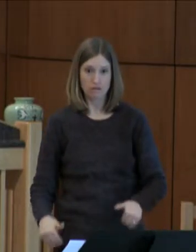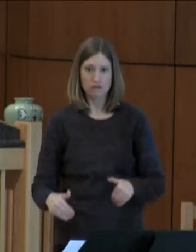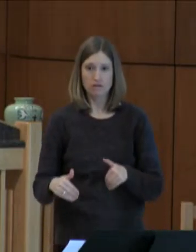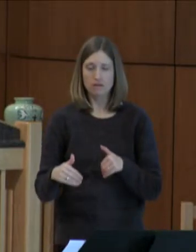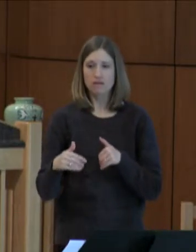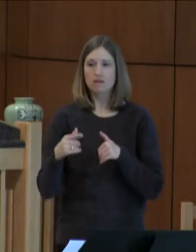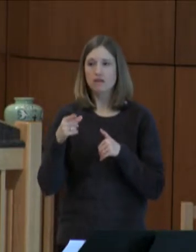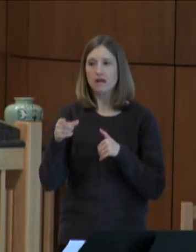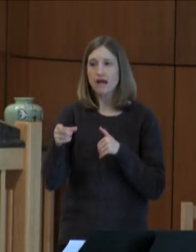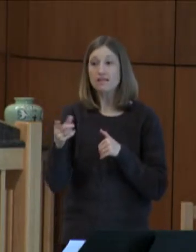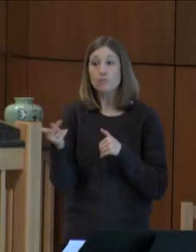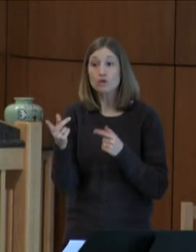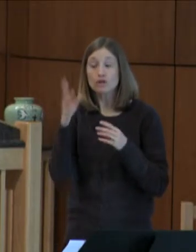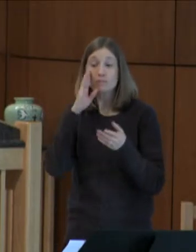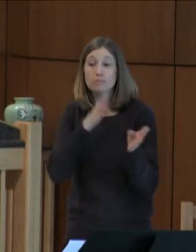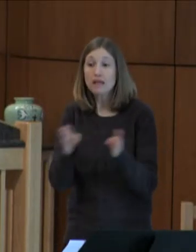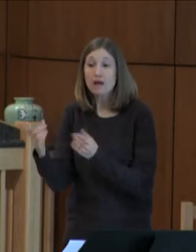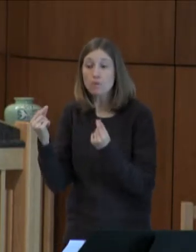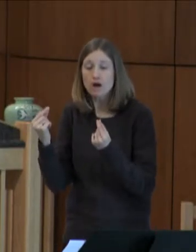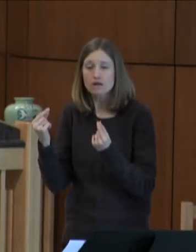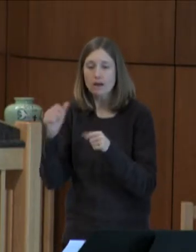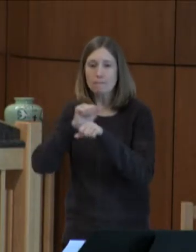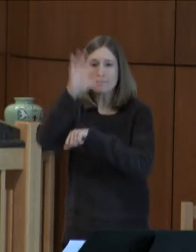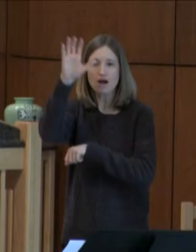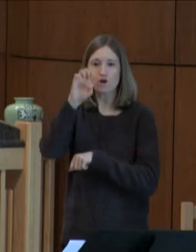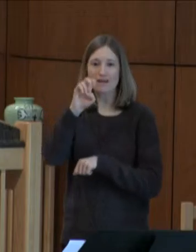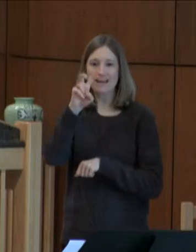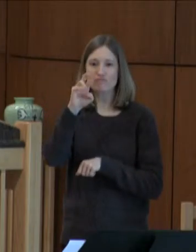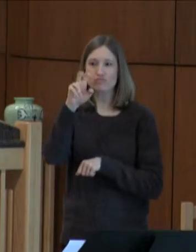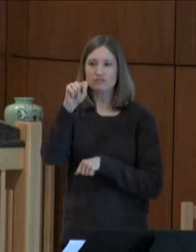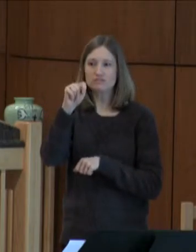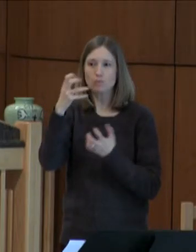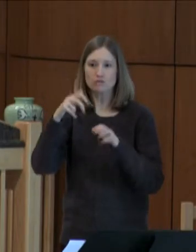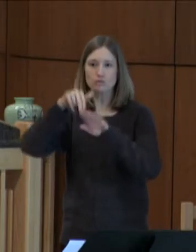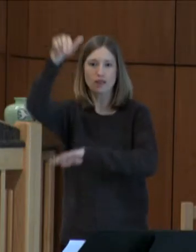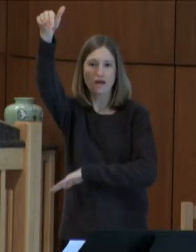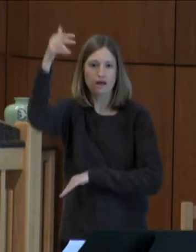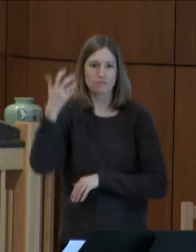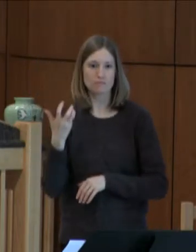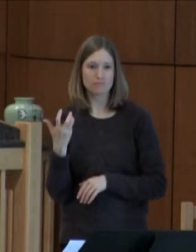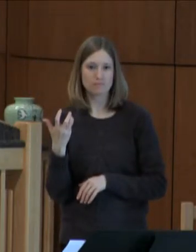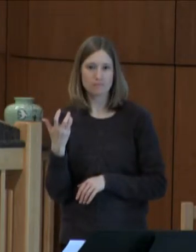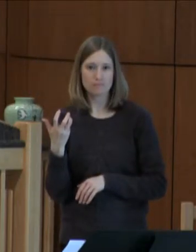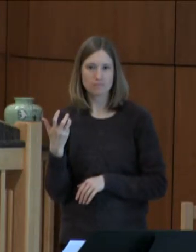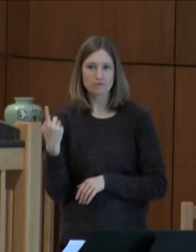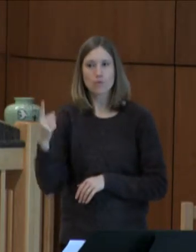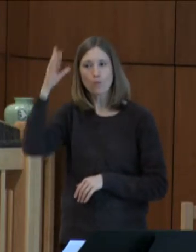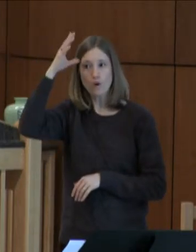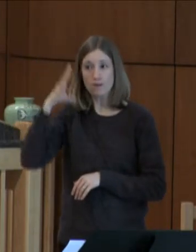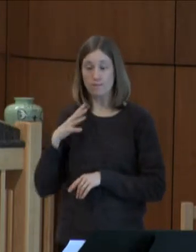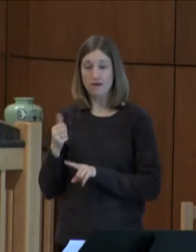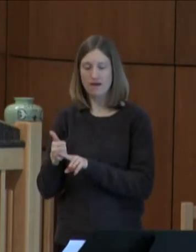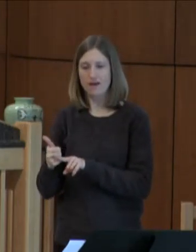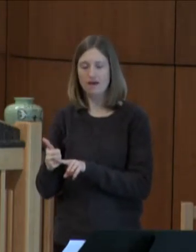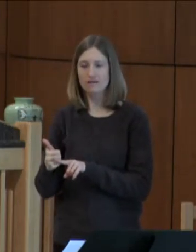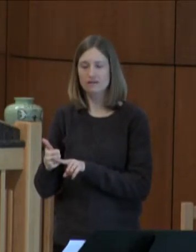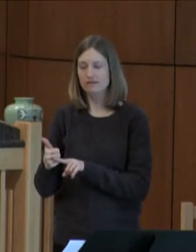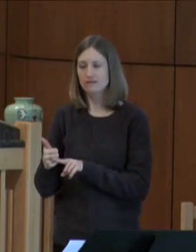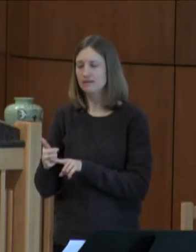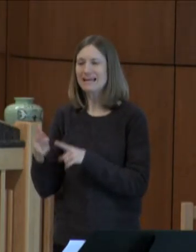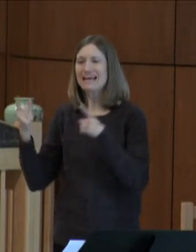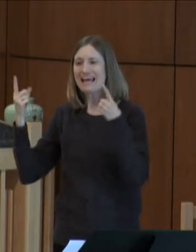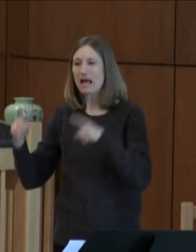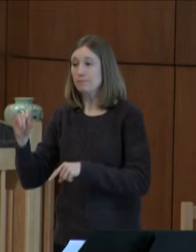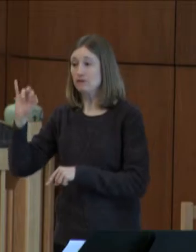to climb Mount Everest. One of them, named Chad, had lost a leg in a roadside